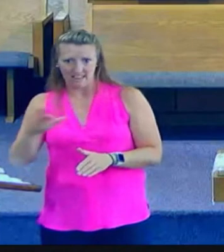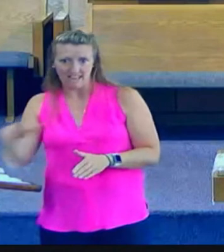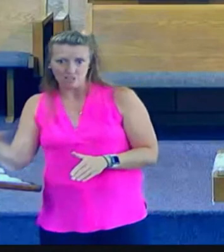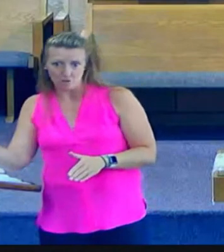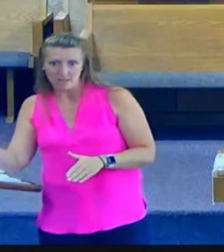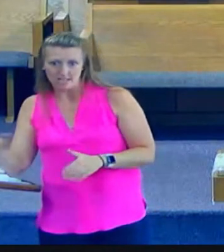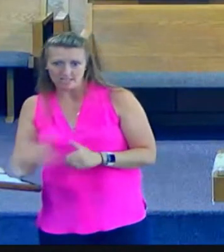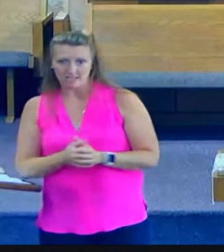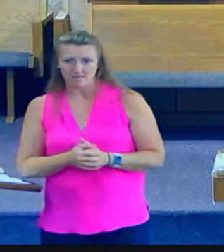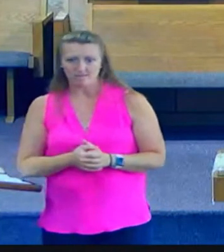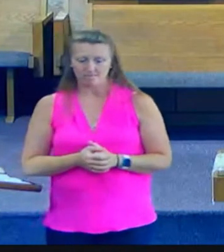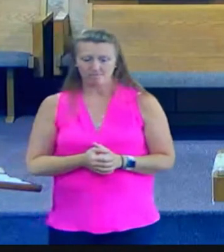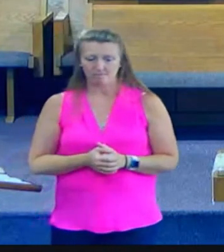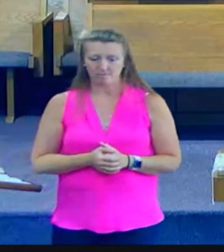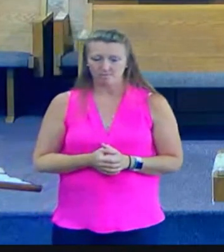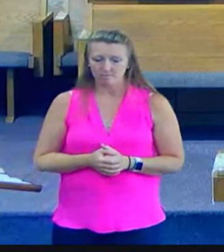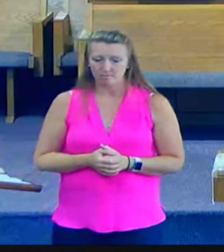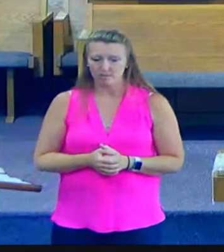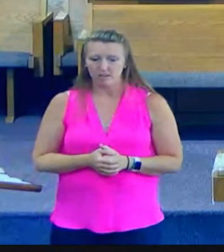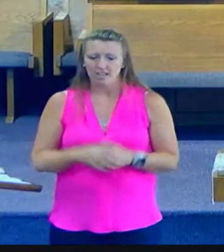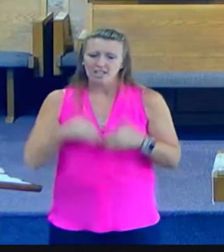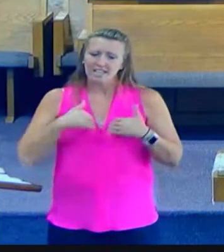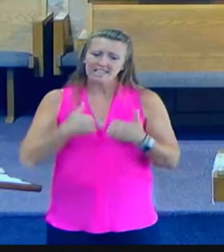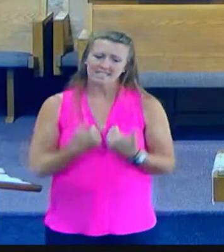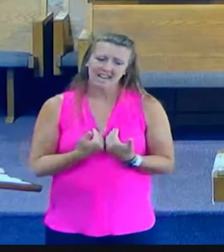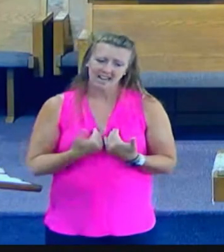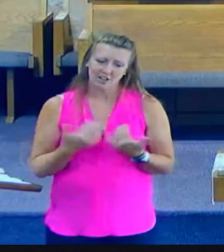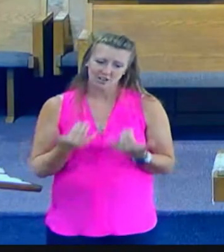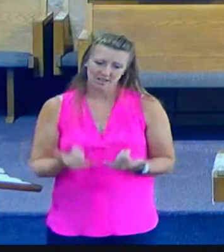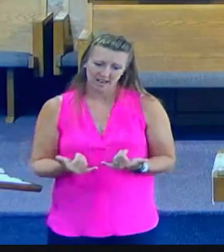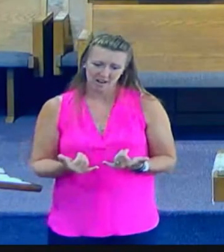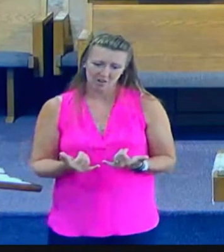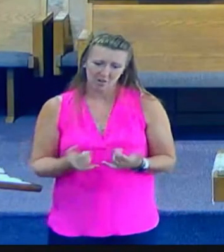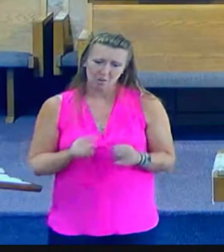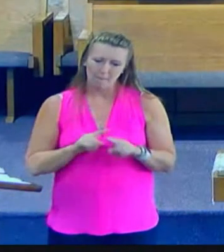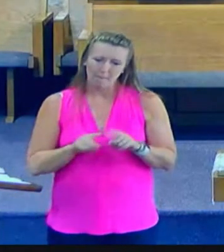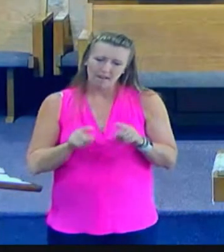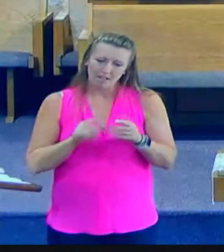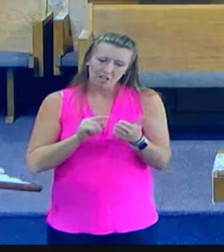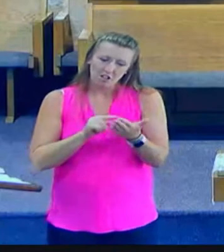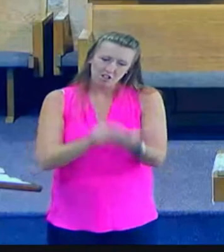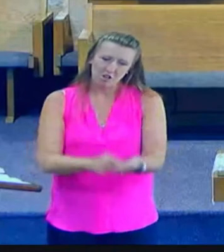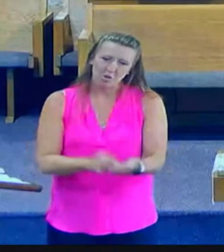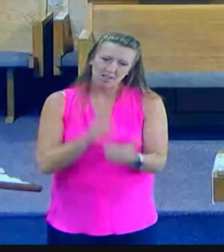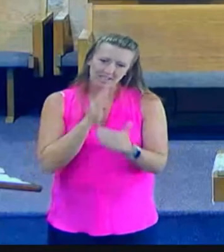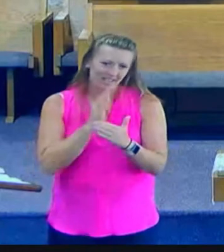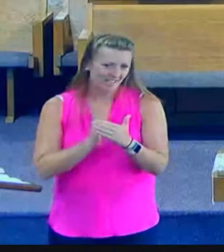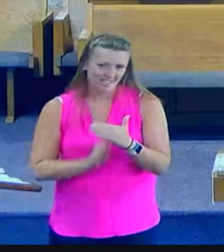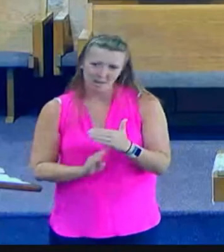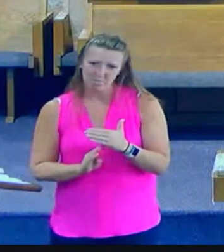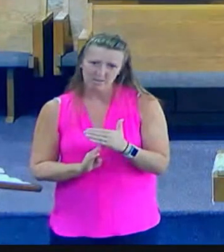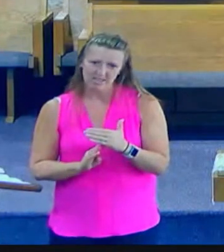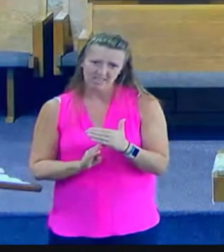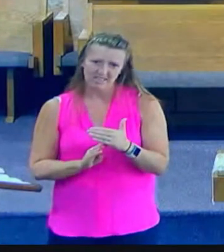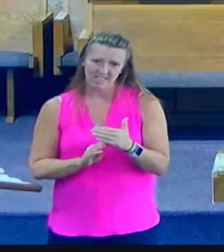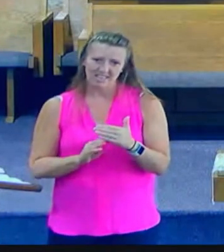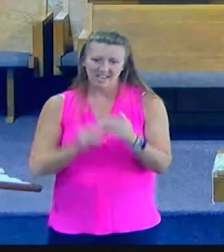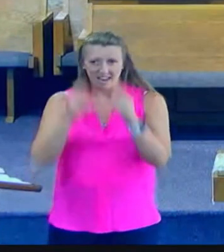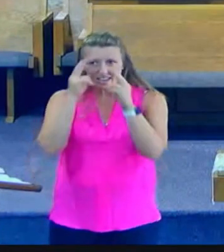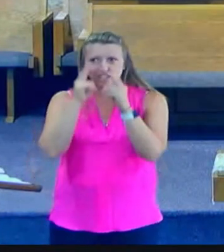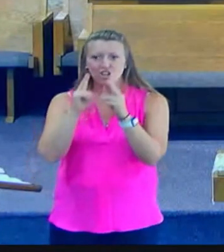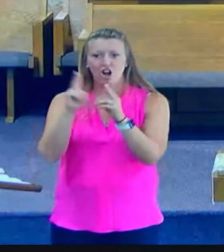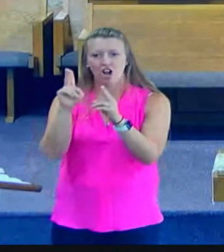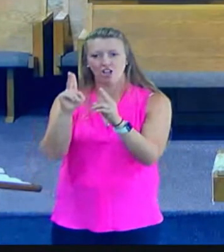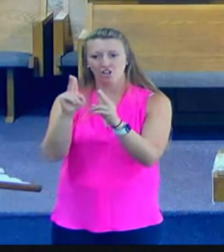weary from his journey yet displaying his deity he reveals all the secrets of this woman's heart in